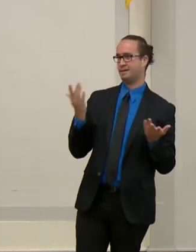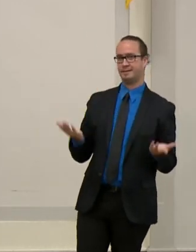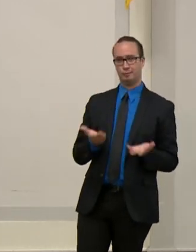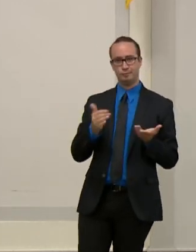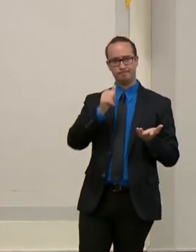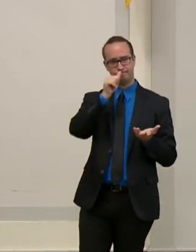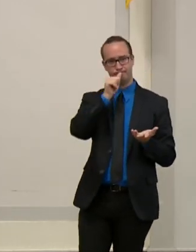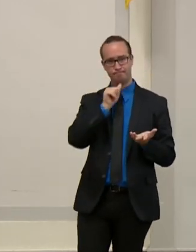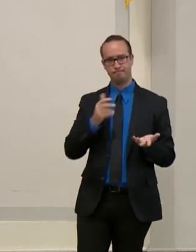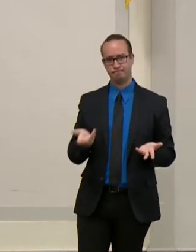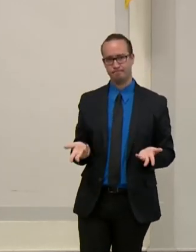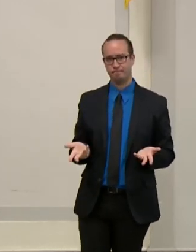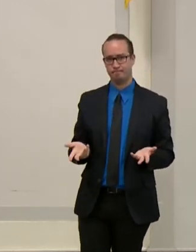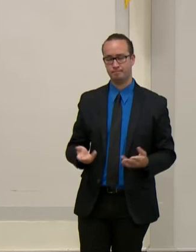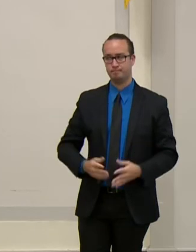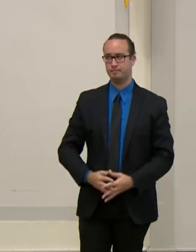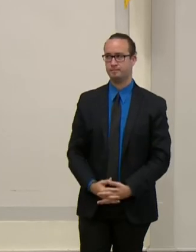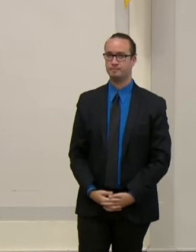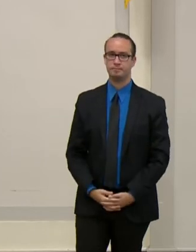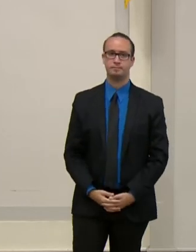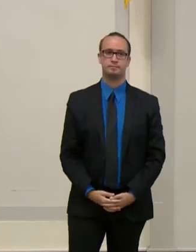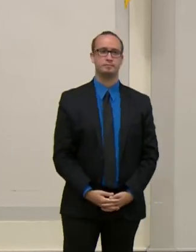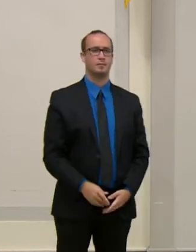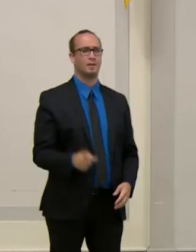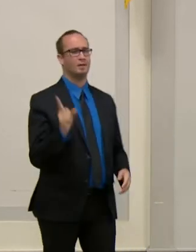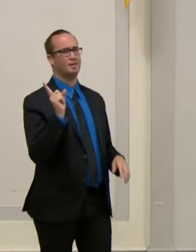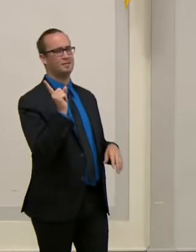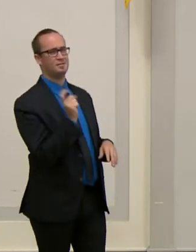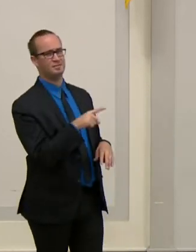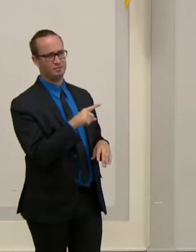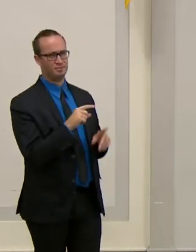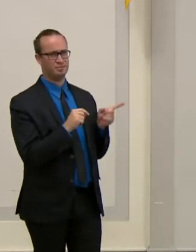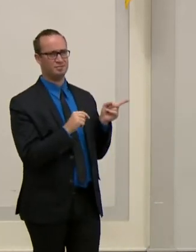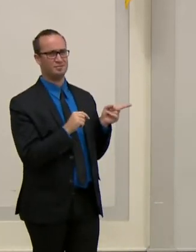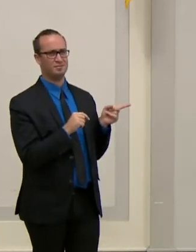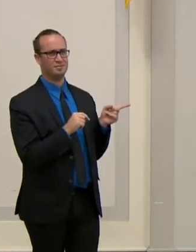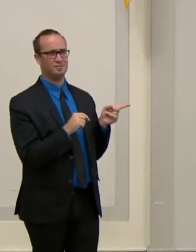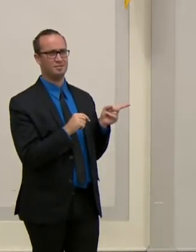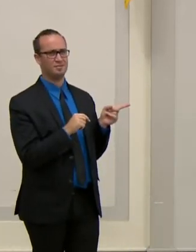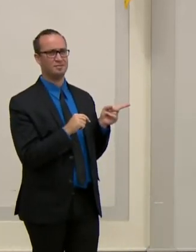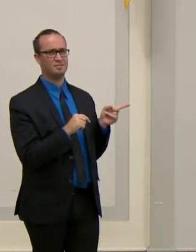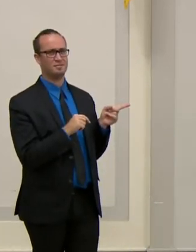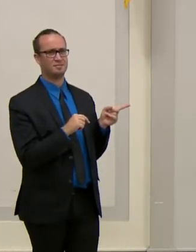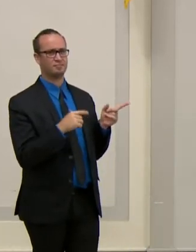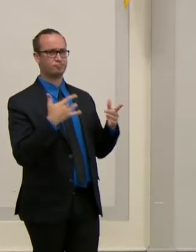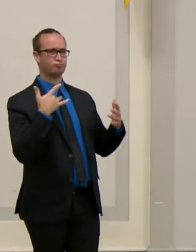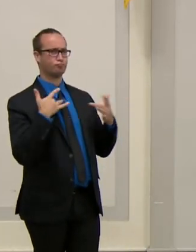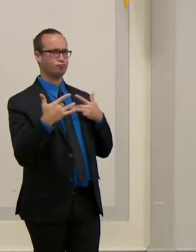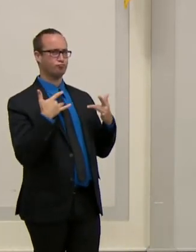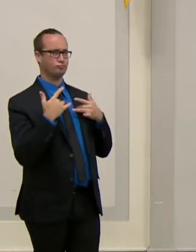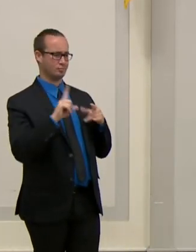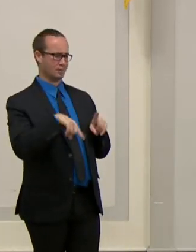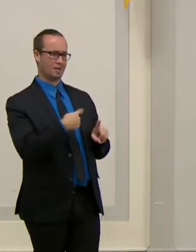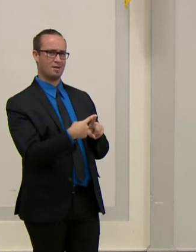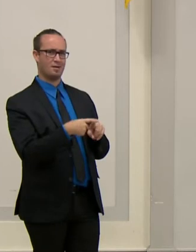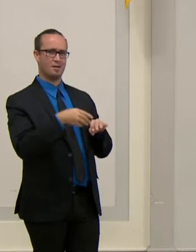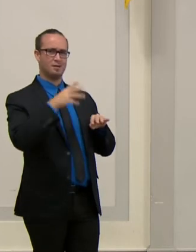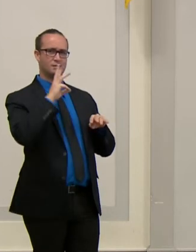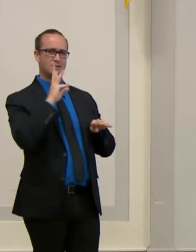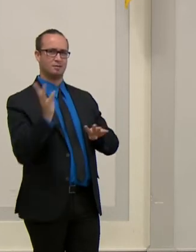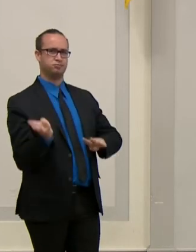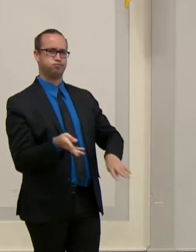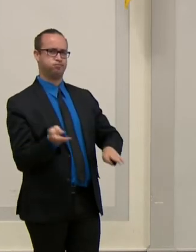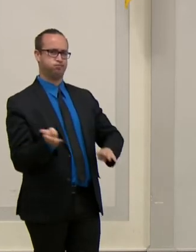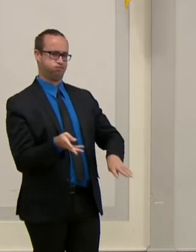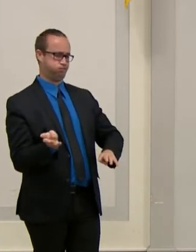Mary Young, are you concerned at all about the document shredding that's going on in the comptroller's office? I have no comment because I don't know anything about it.